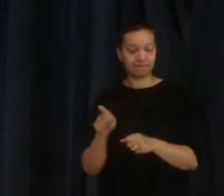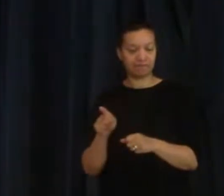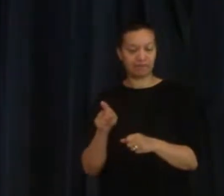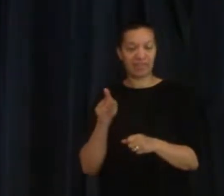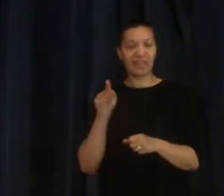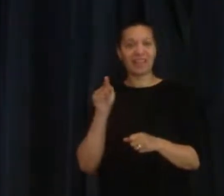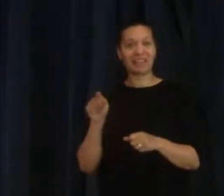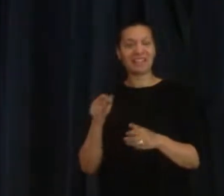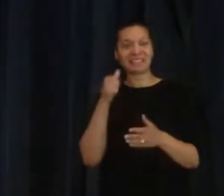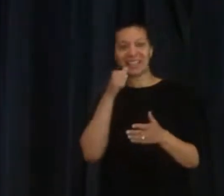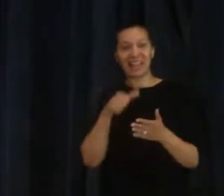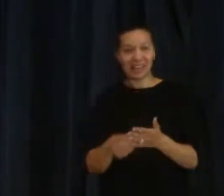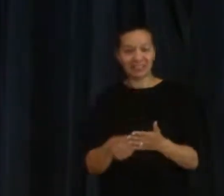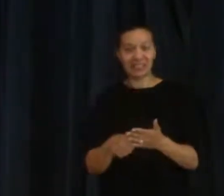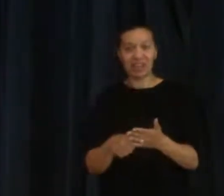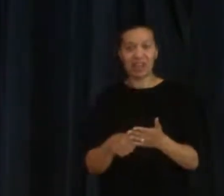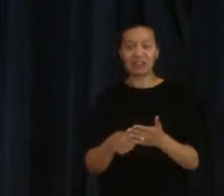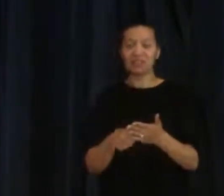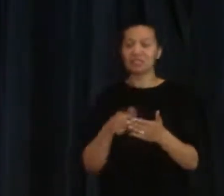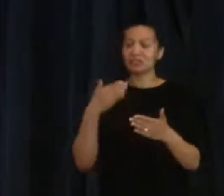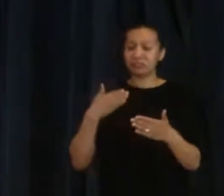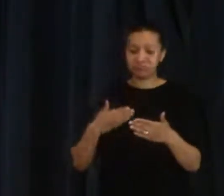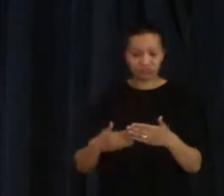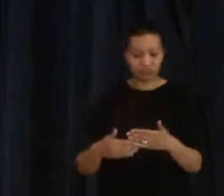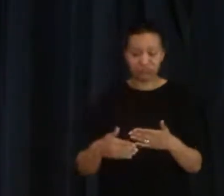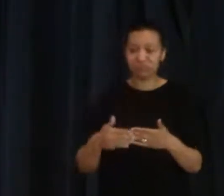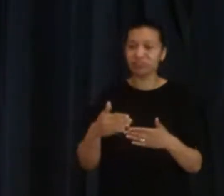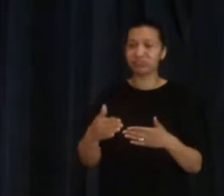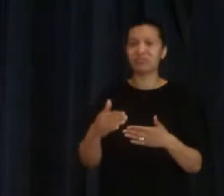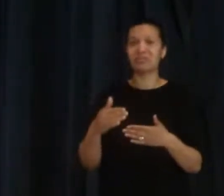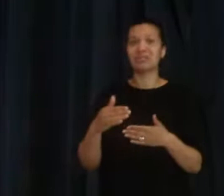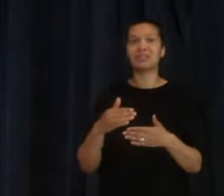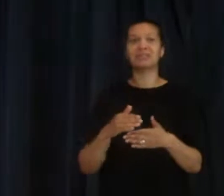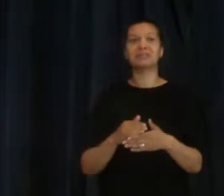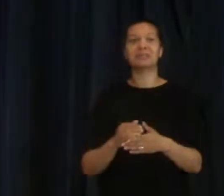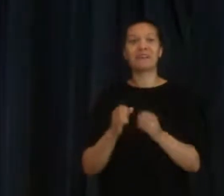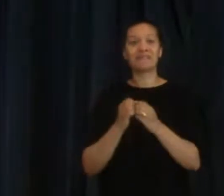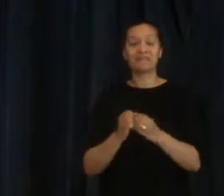letter has stood the test of time. It applies to all of us.